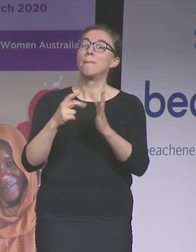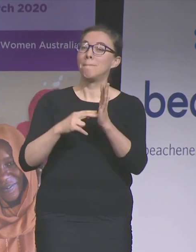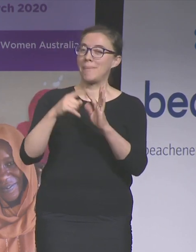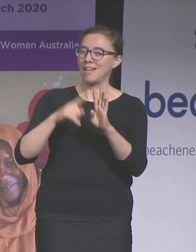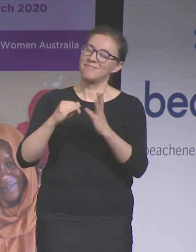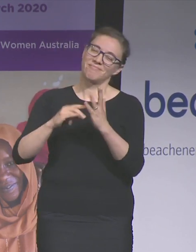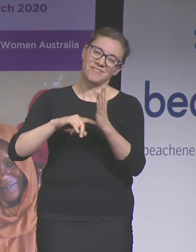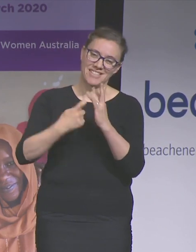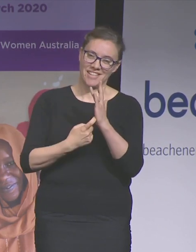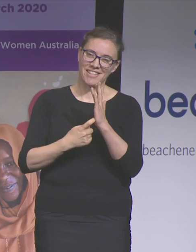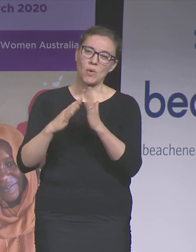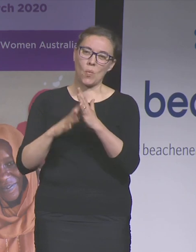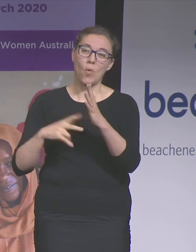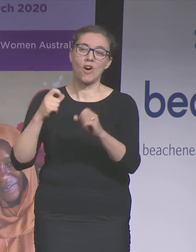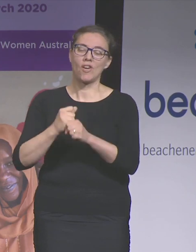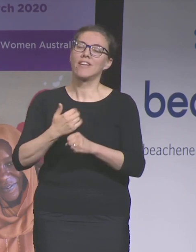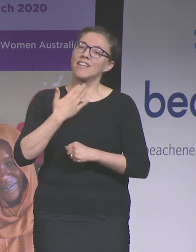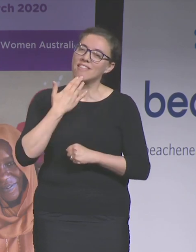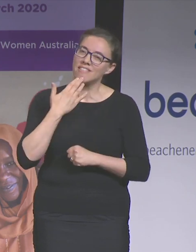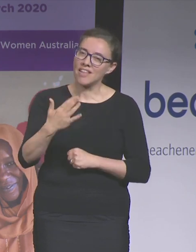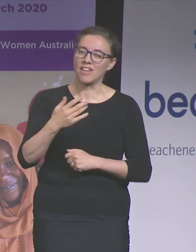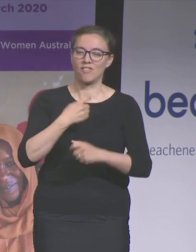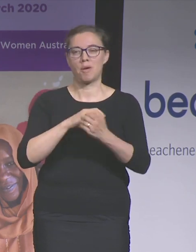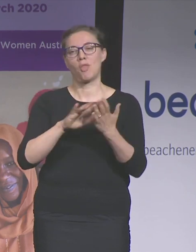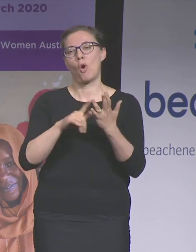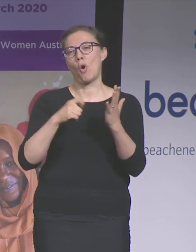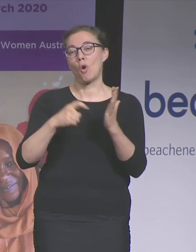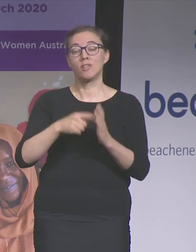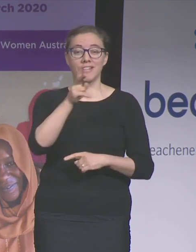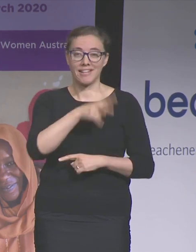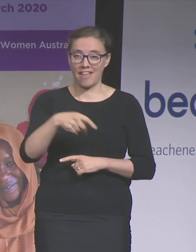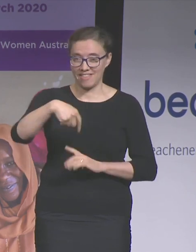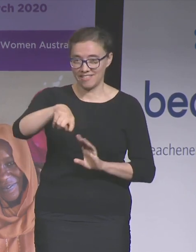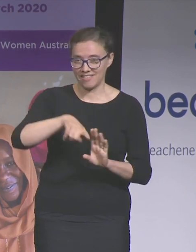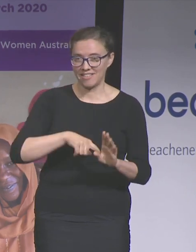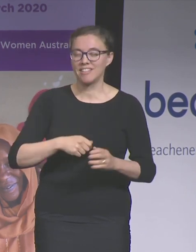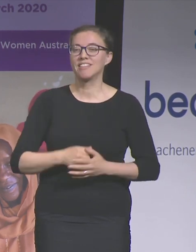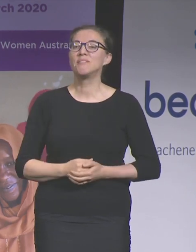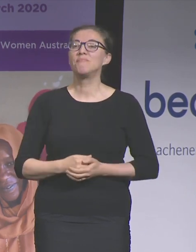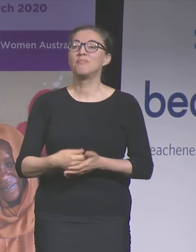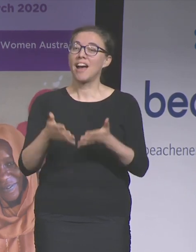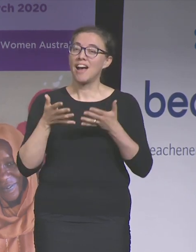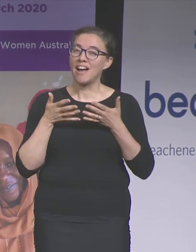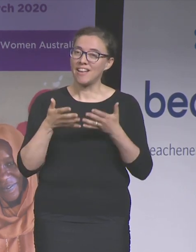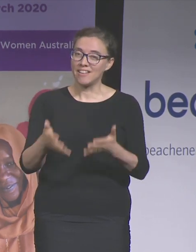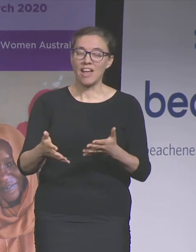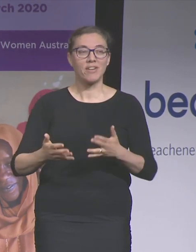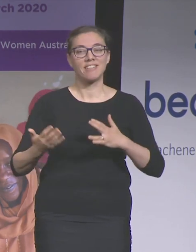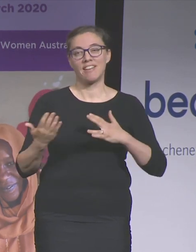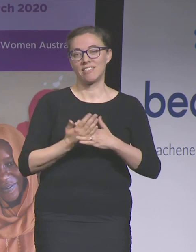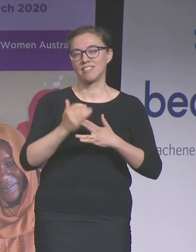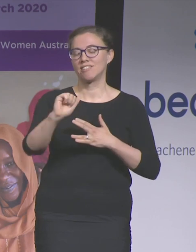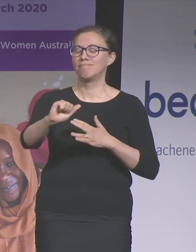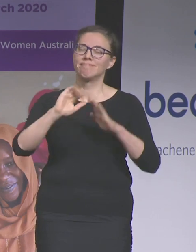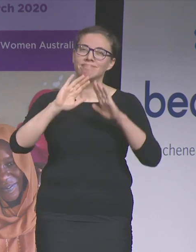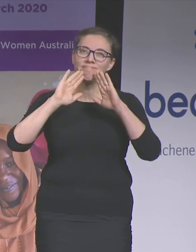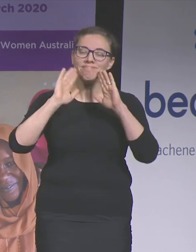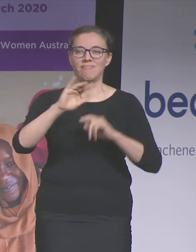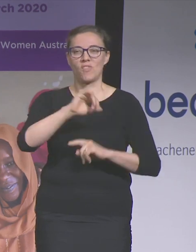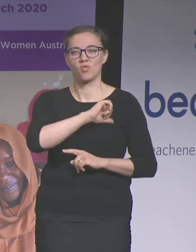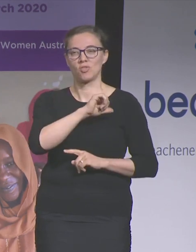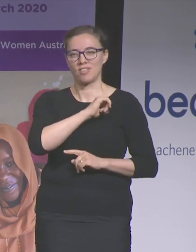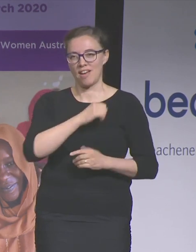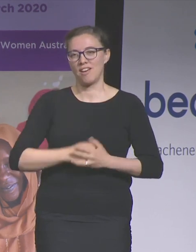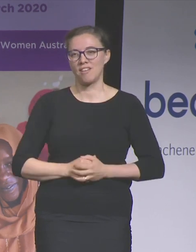hosting this event again this year and also for allowing us access to your fantastic staff in your office.